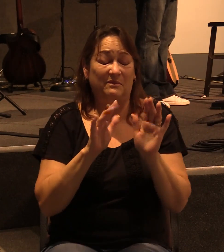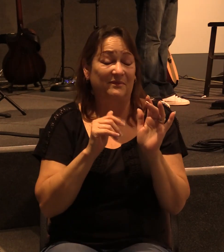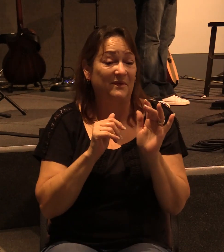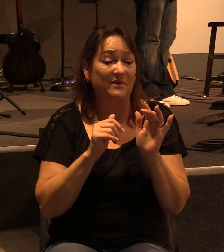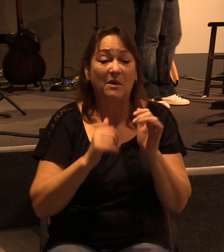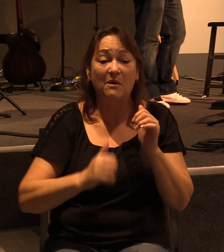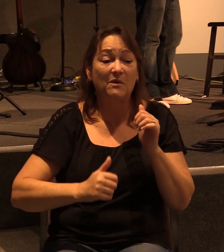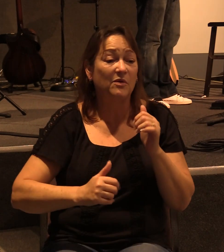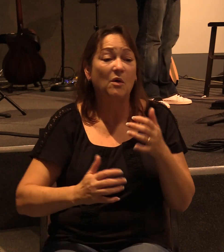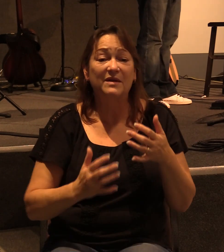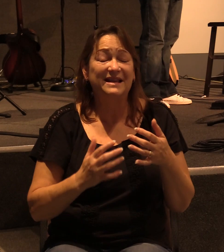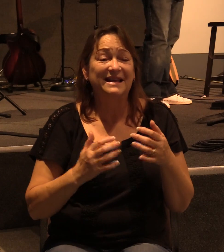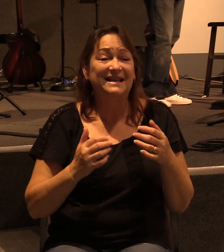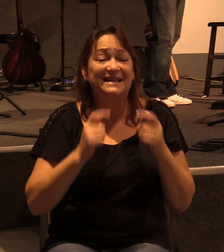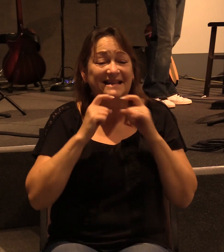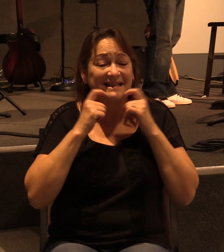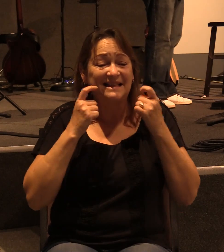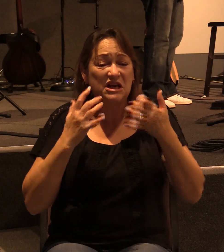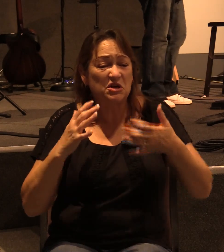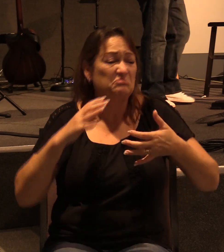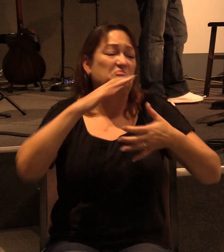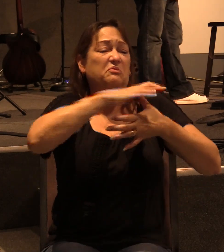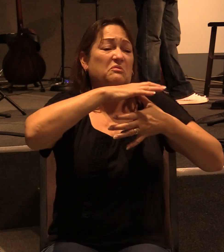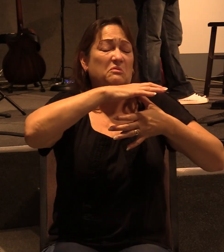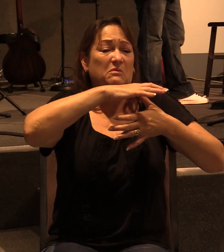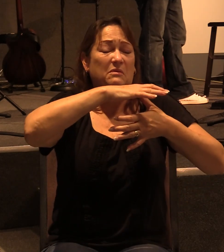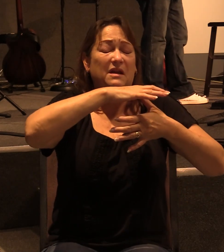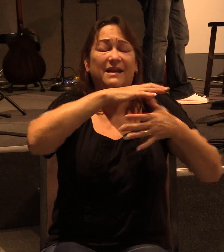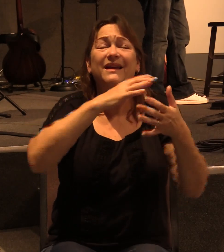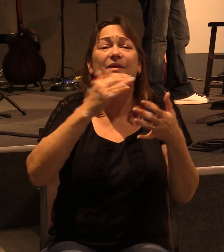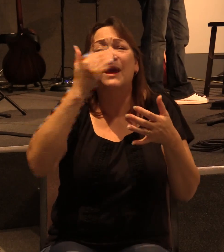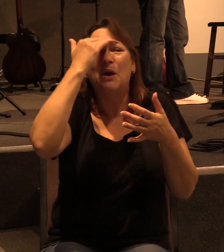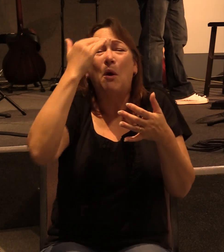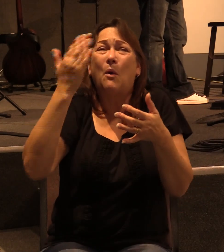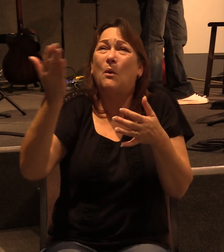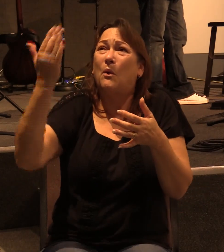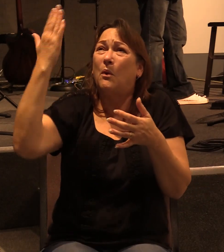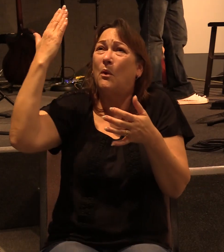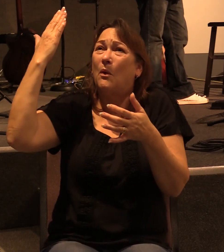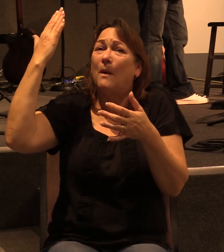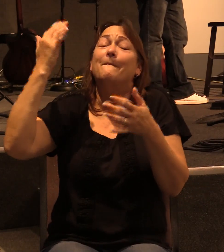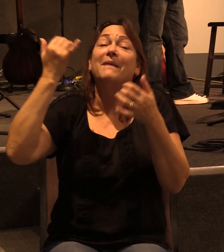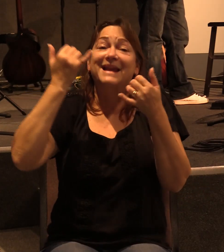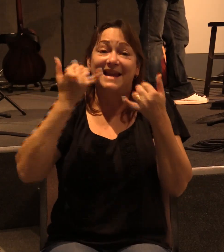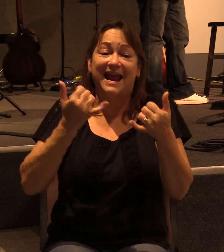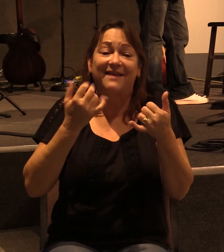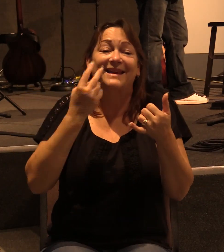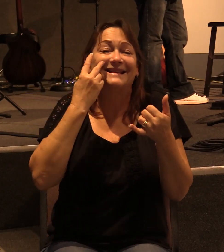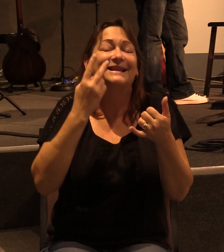Saul of Tarsus, tells us, they knew who I used to be, but they're seeing who I am now.